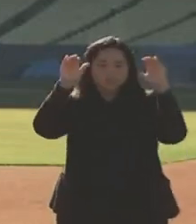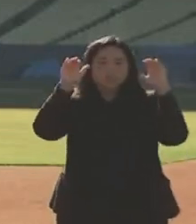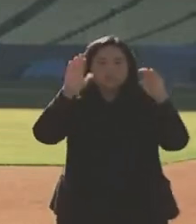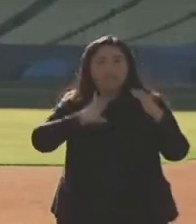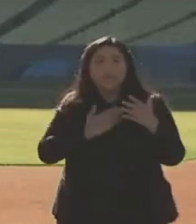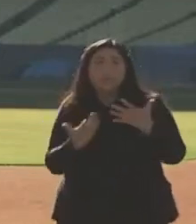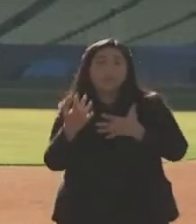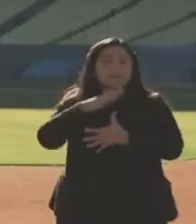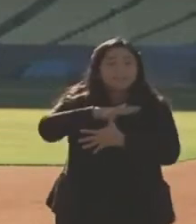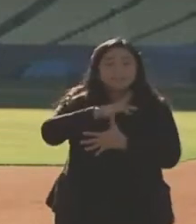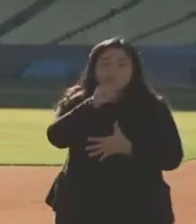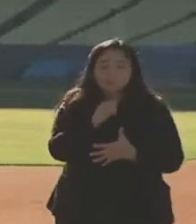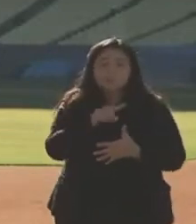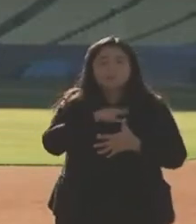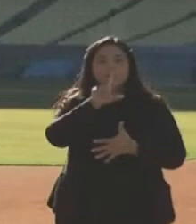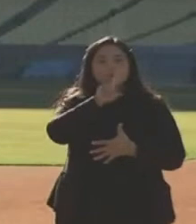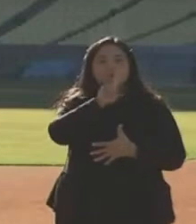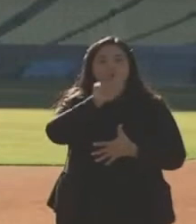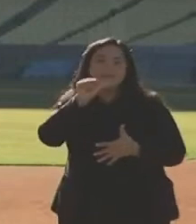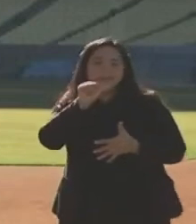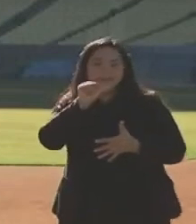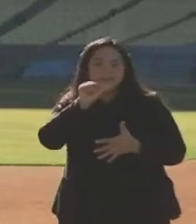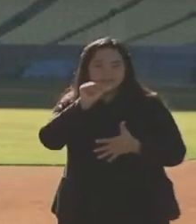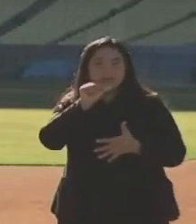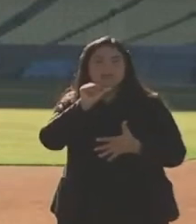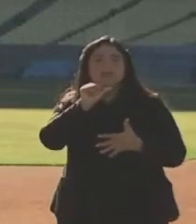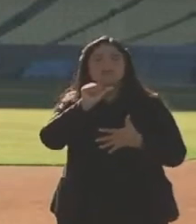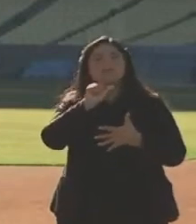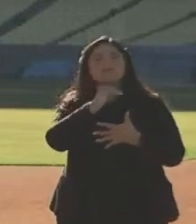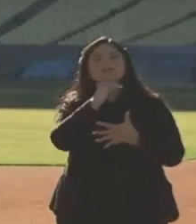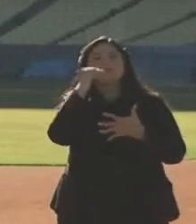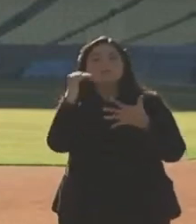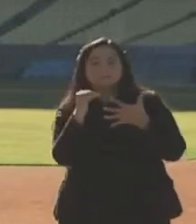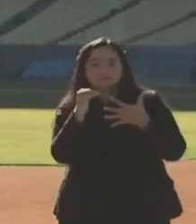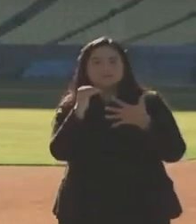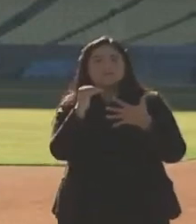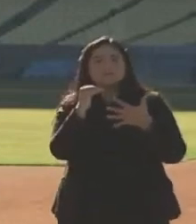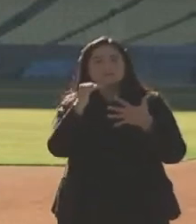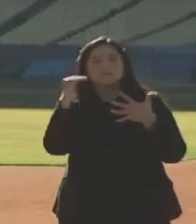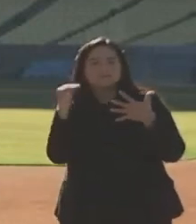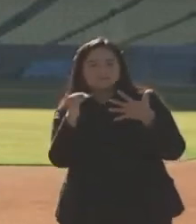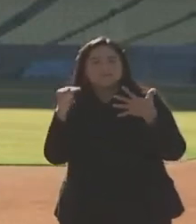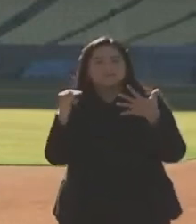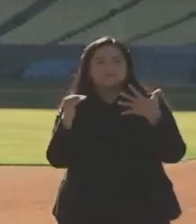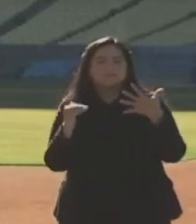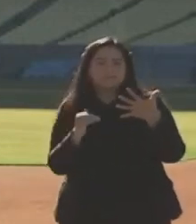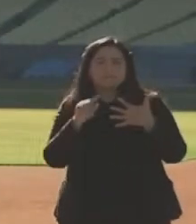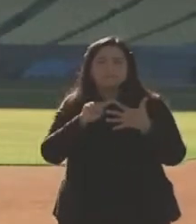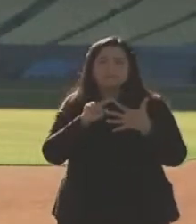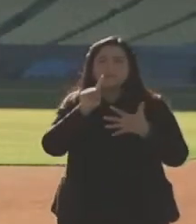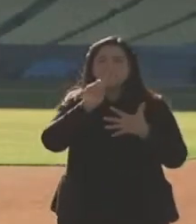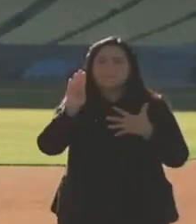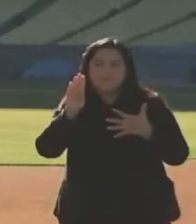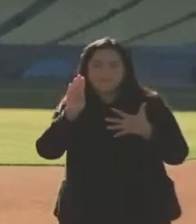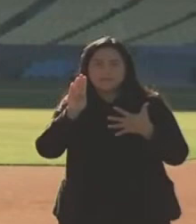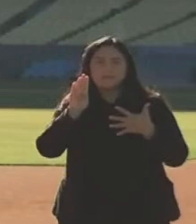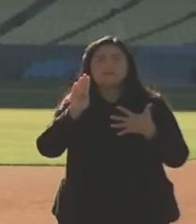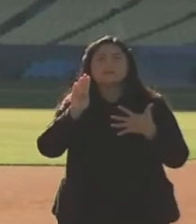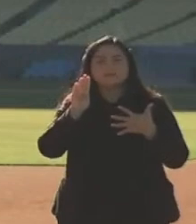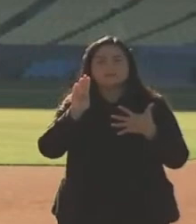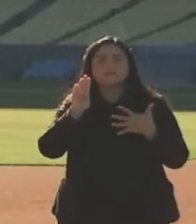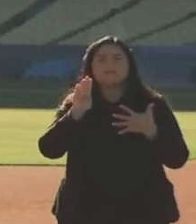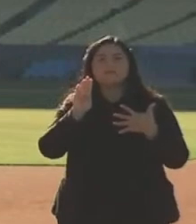1A or rather Phase 1A and then beginning to tier into Phase 1B, Tier 1